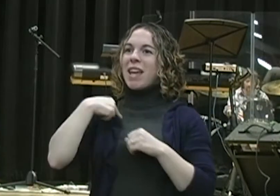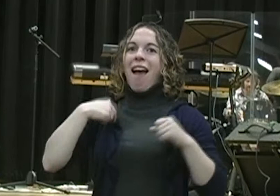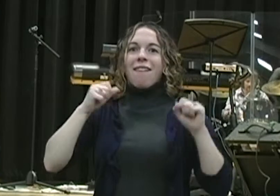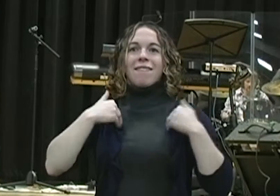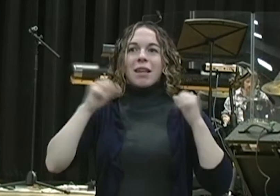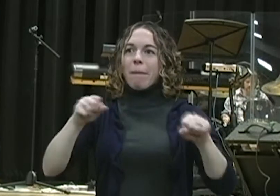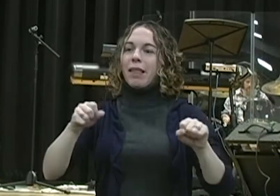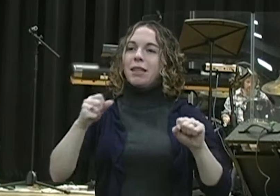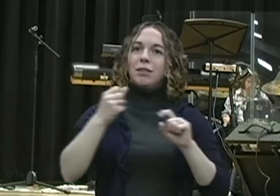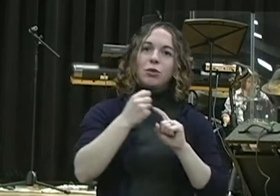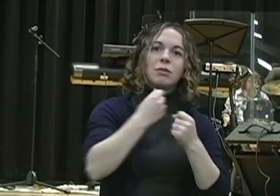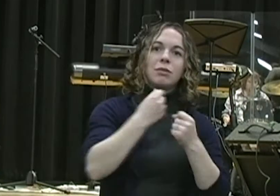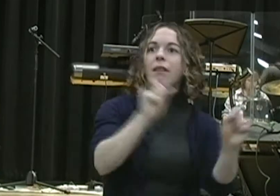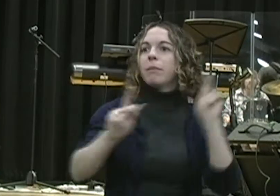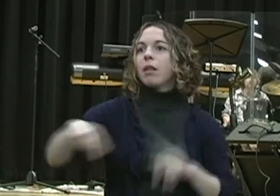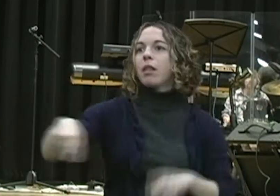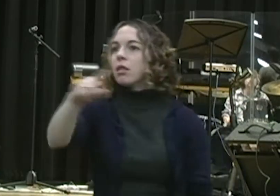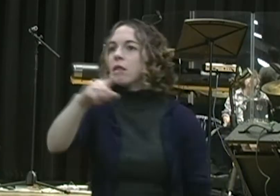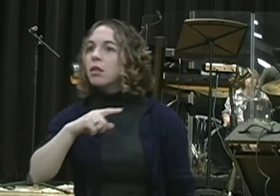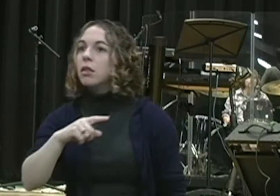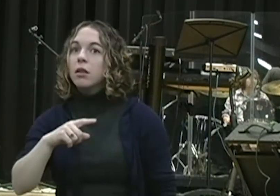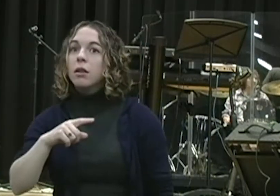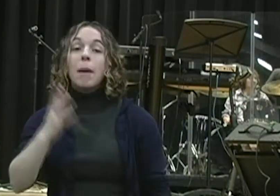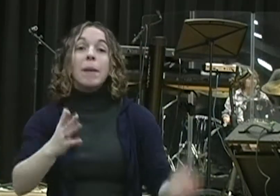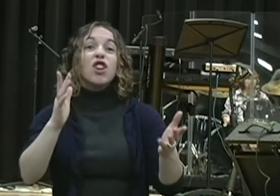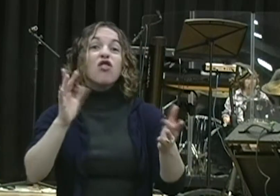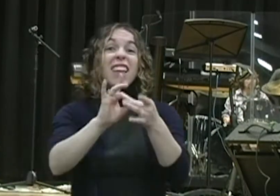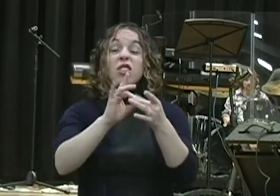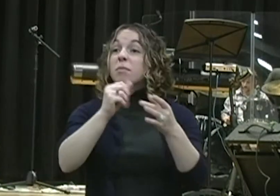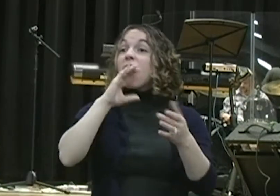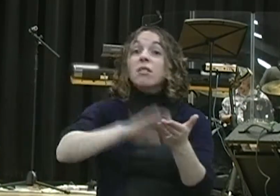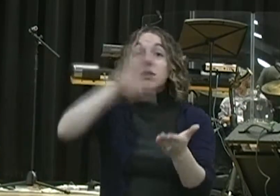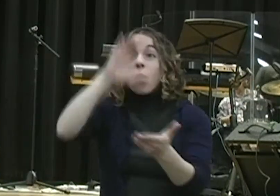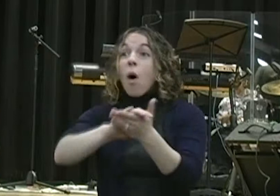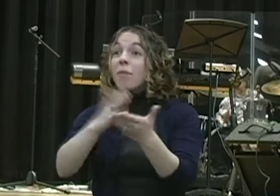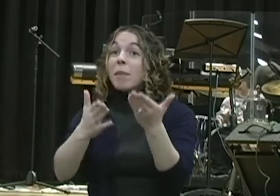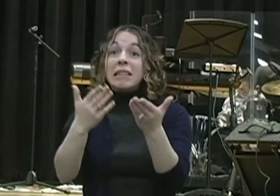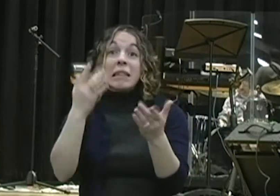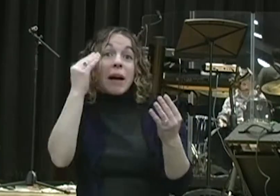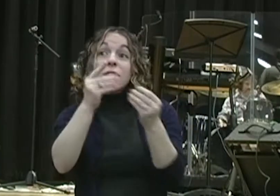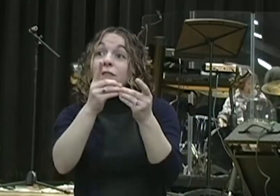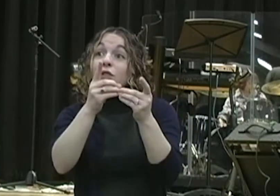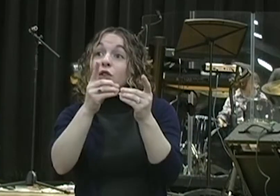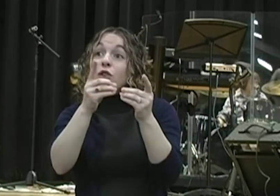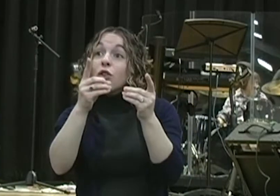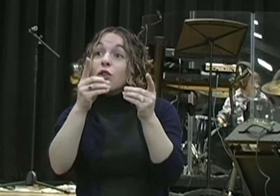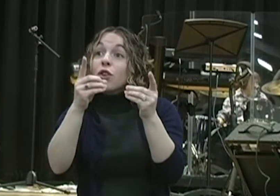Wayward children coming home. Wayward parents coming home. Because how many people know it goes both ways. We'll see God's grace and